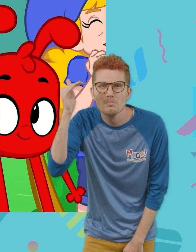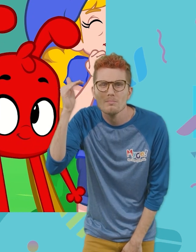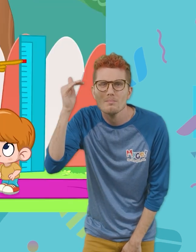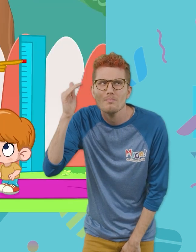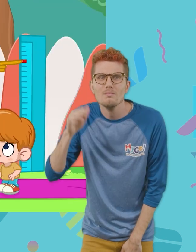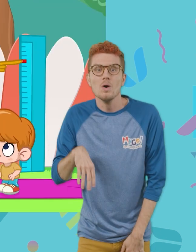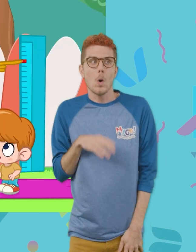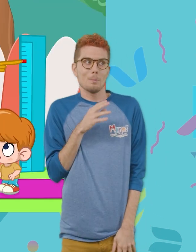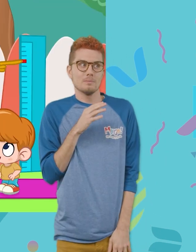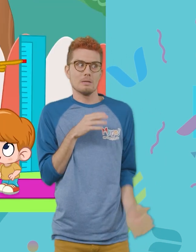Come, Morphle!